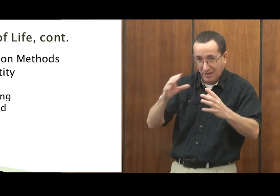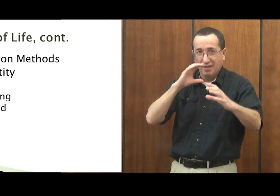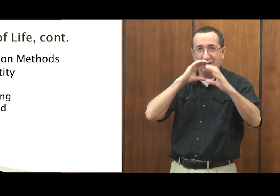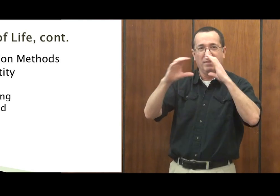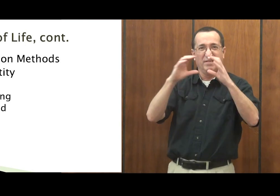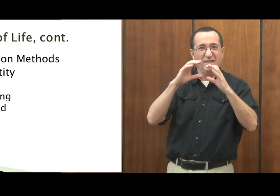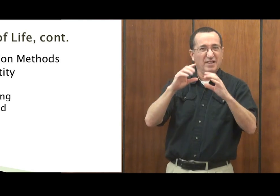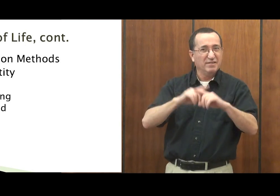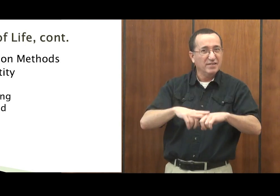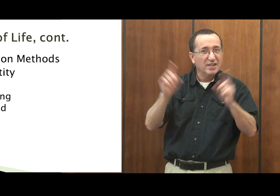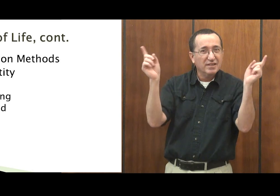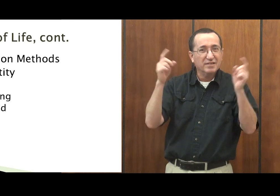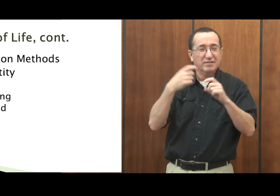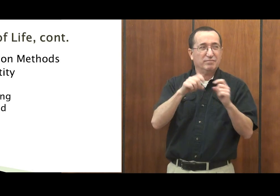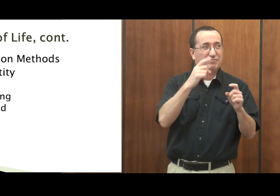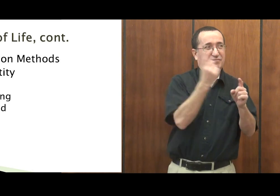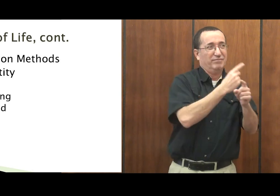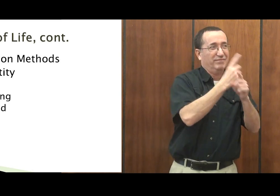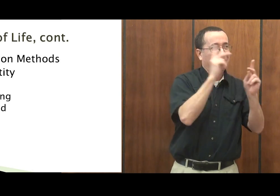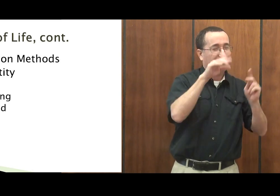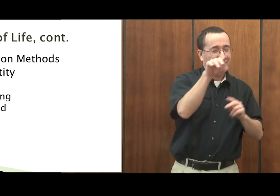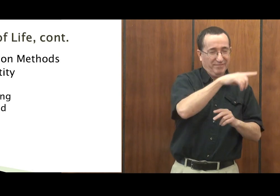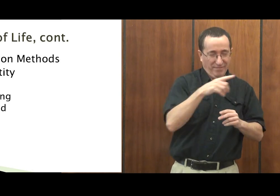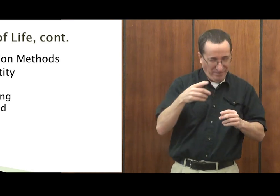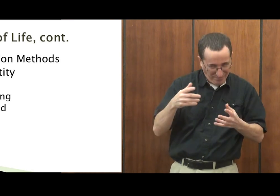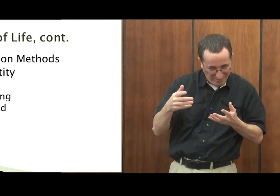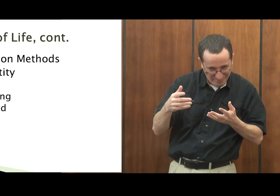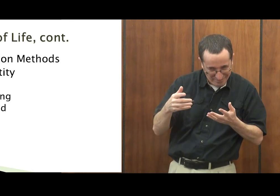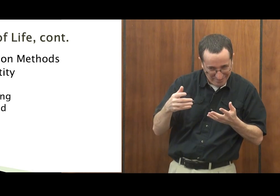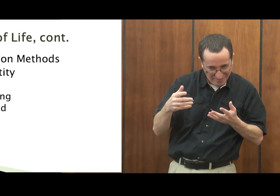deaf person seem to struggle a little bit different because it's different for them.